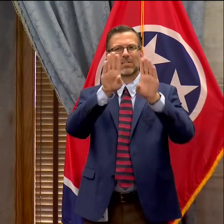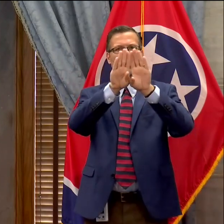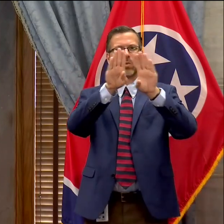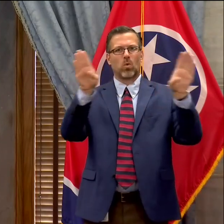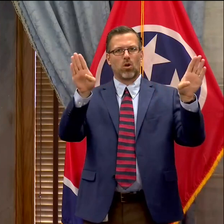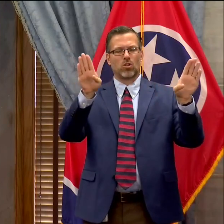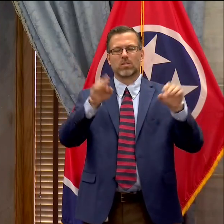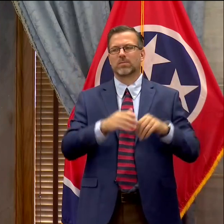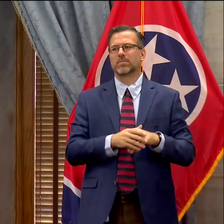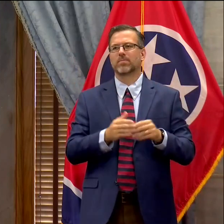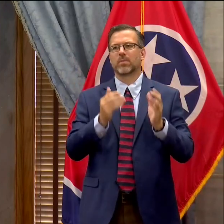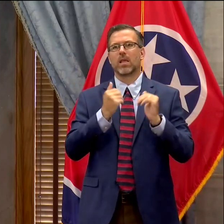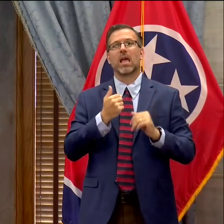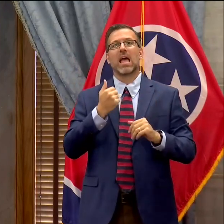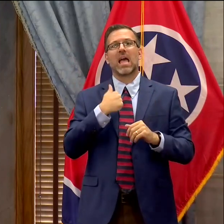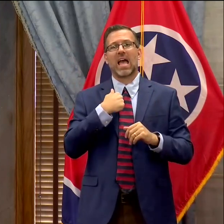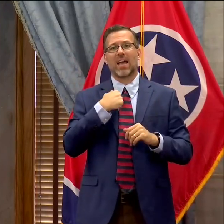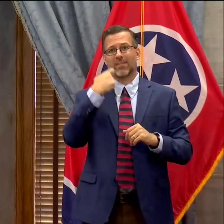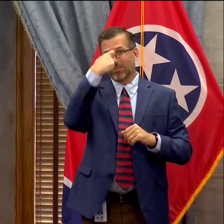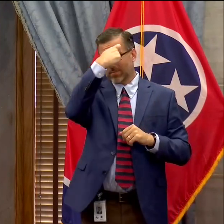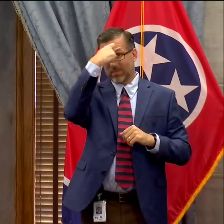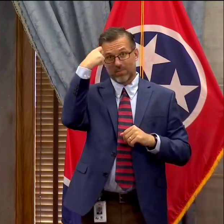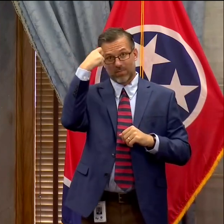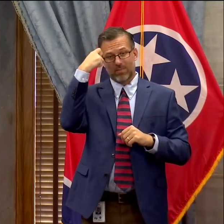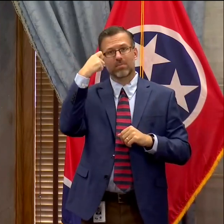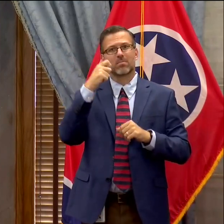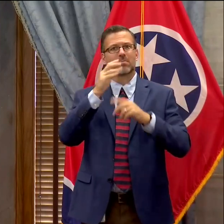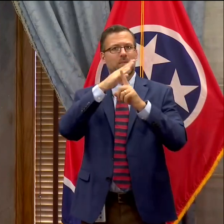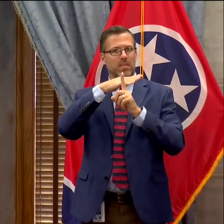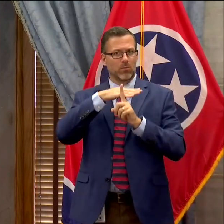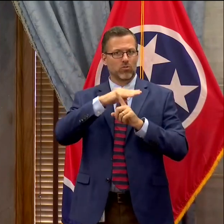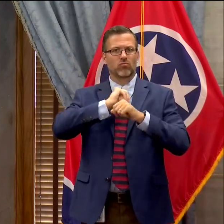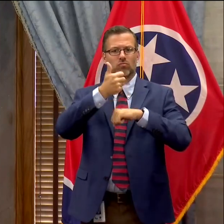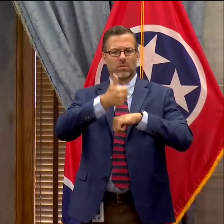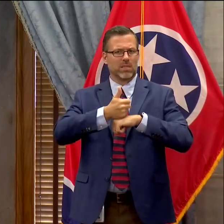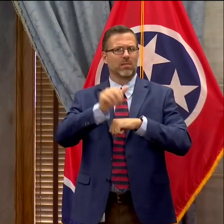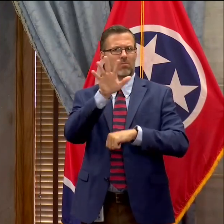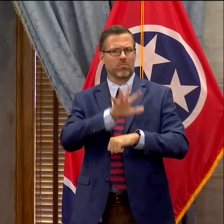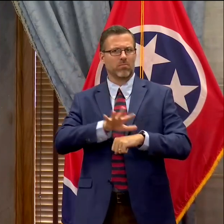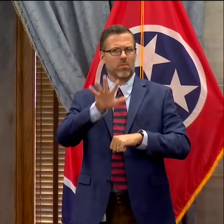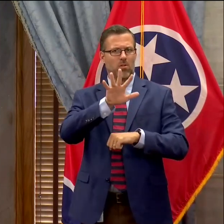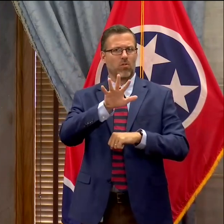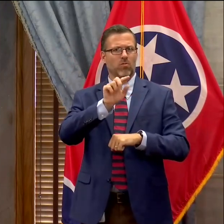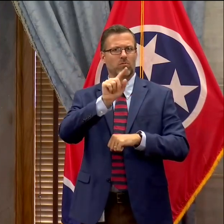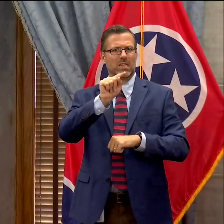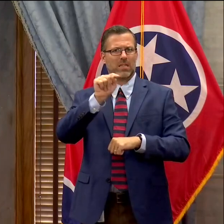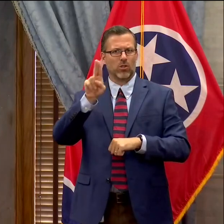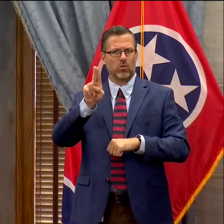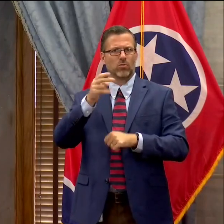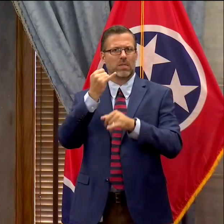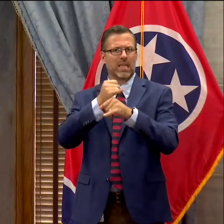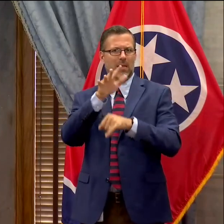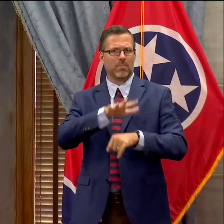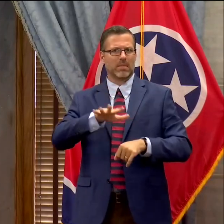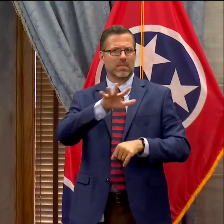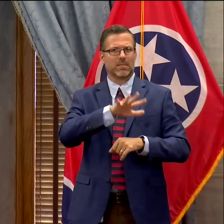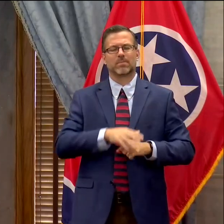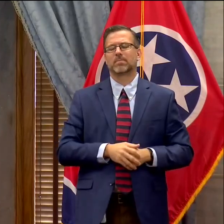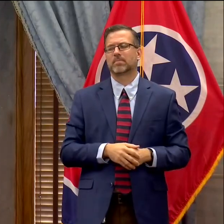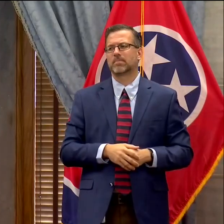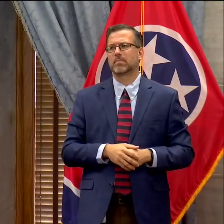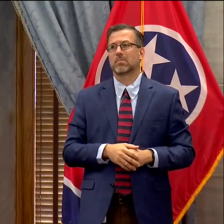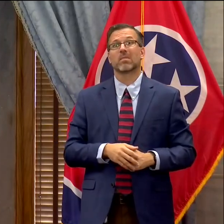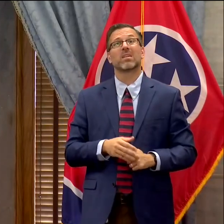no-touch temperature stations have been strategically located across campus. Additionally, we're closing roads in high